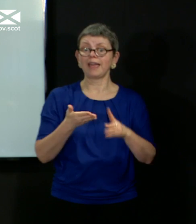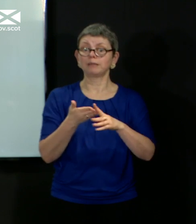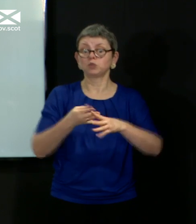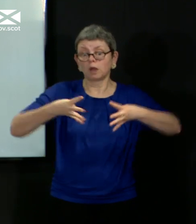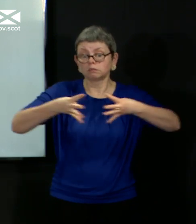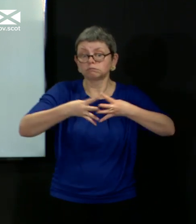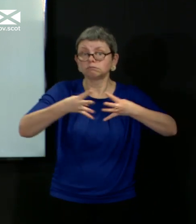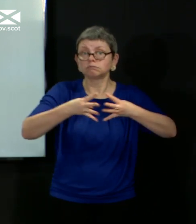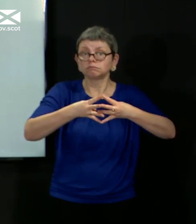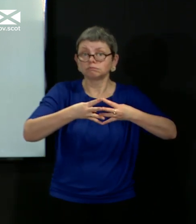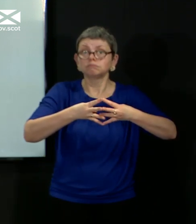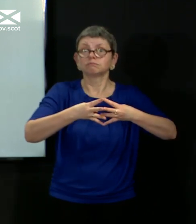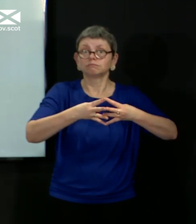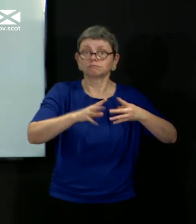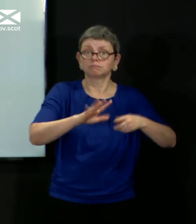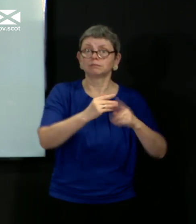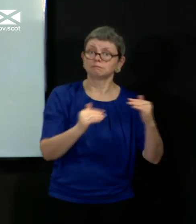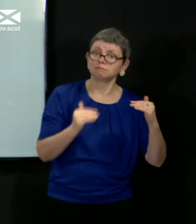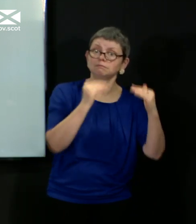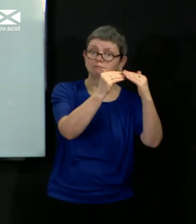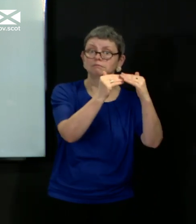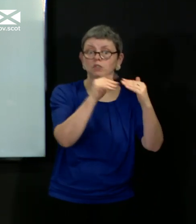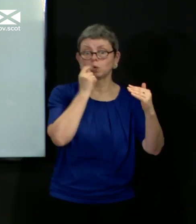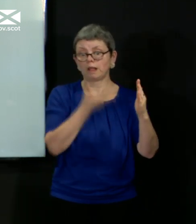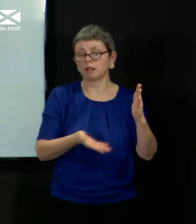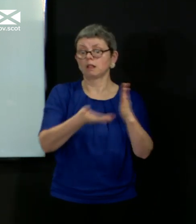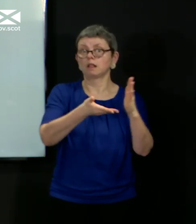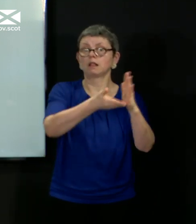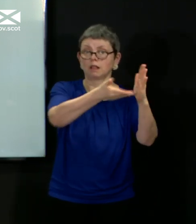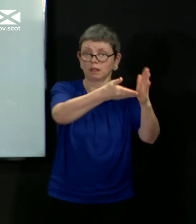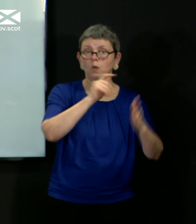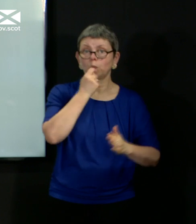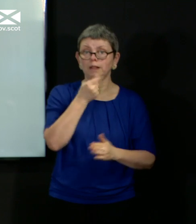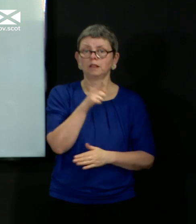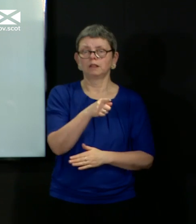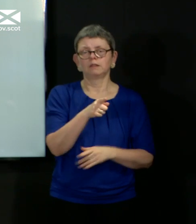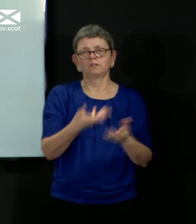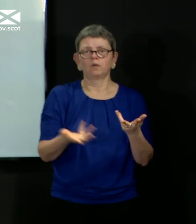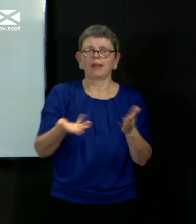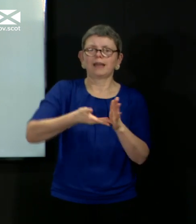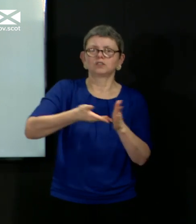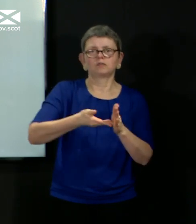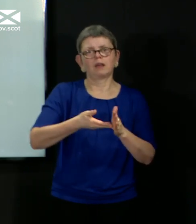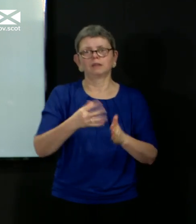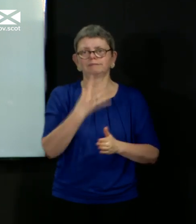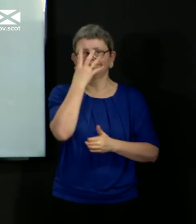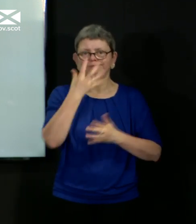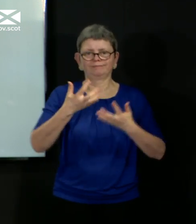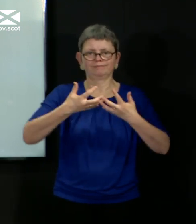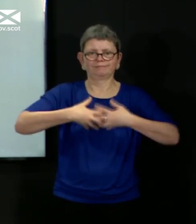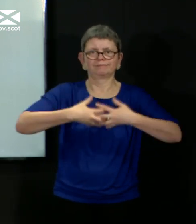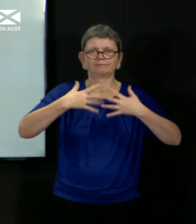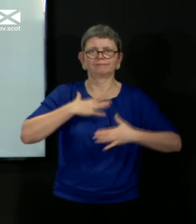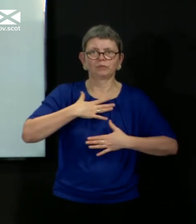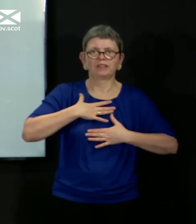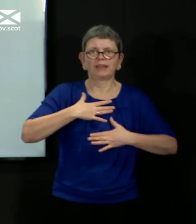continue to work towards that objective with the additional orders we have coming in for ventilators and the training that is there and ready